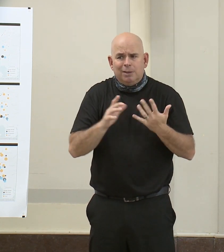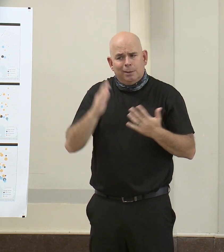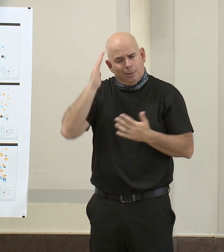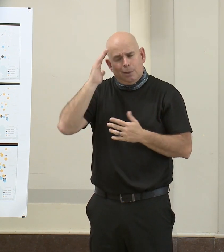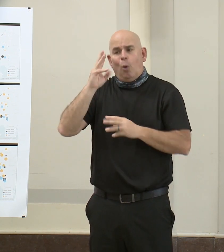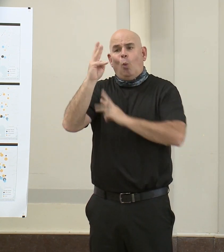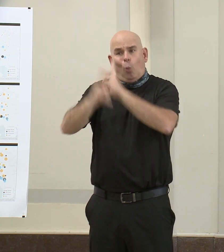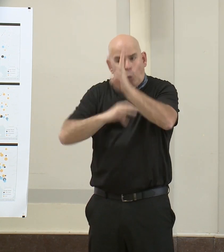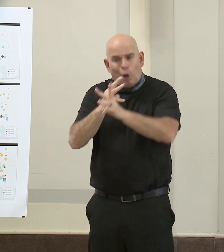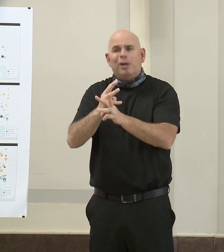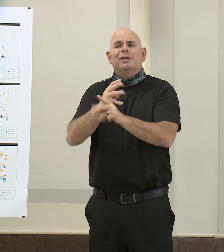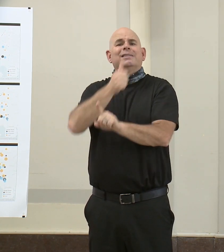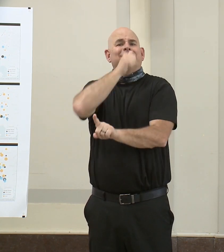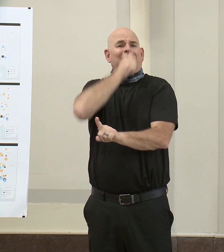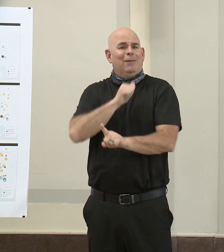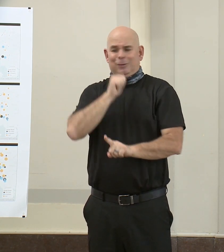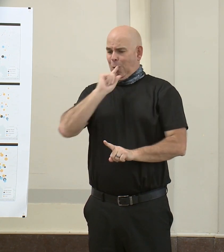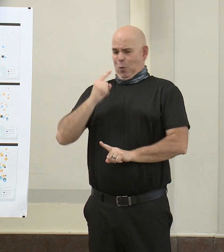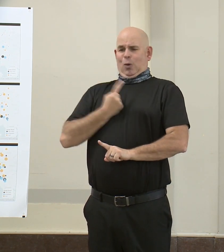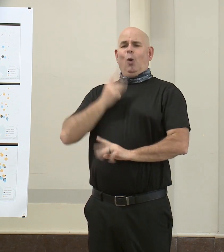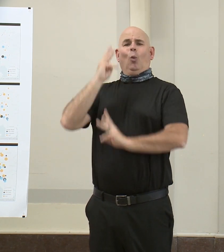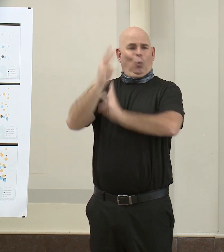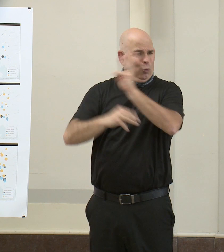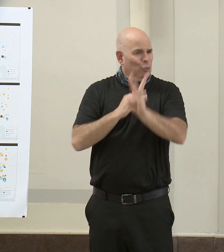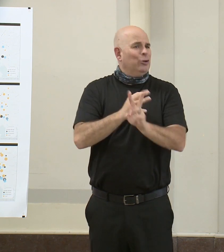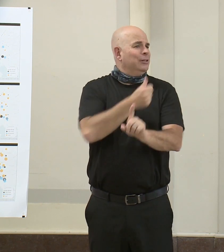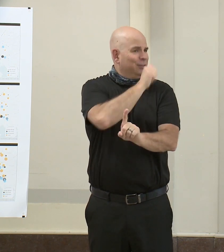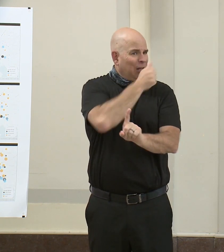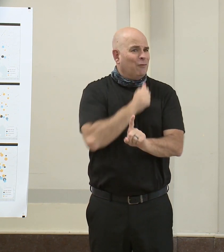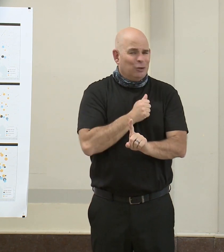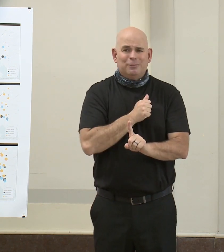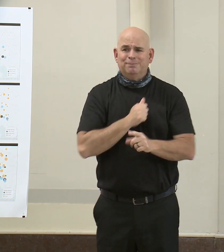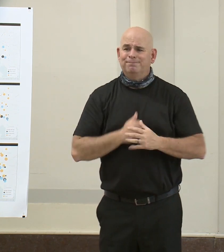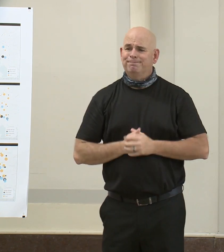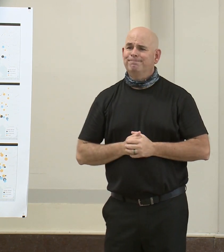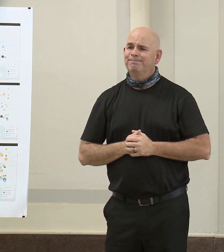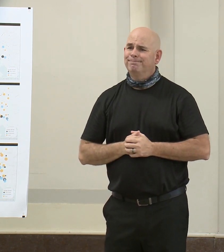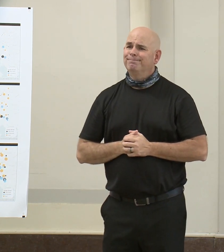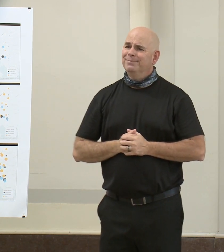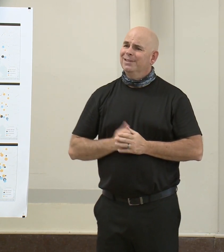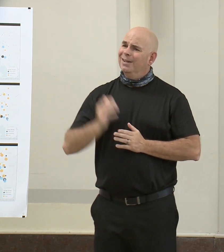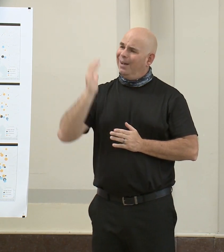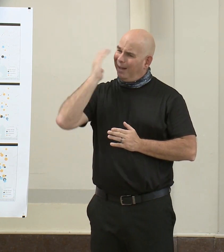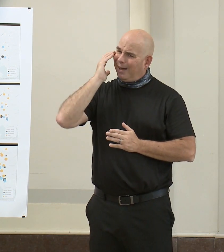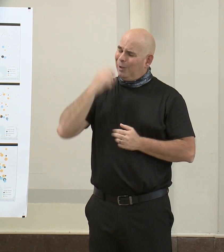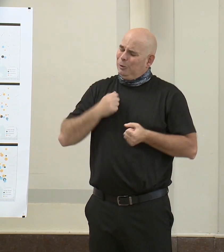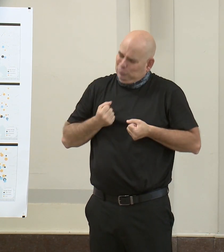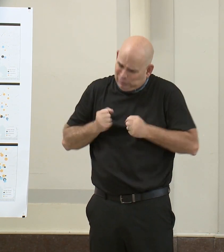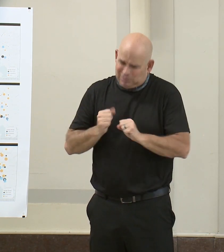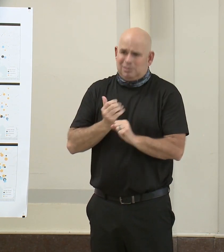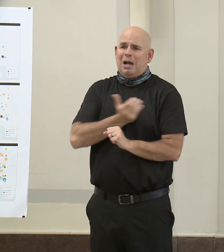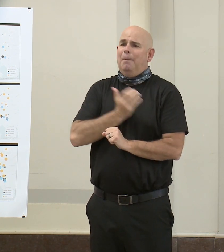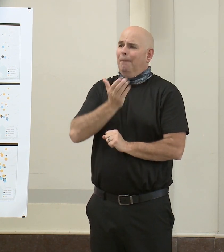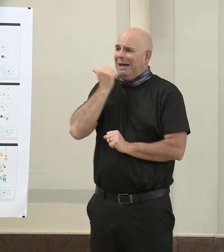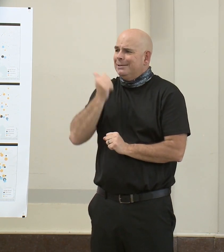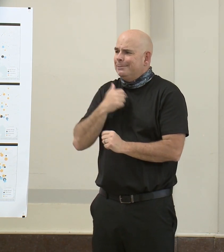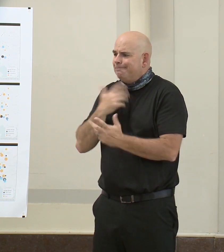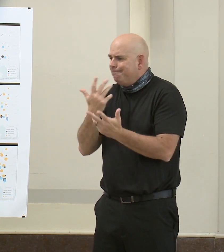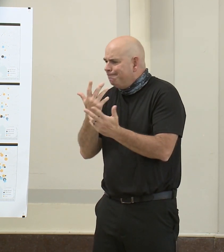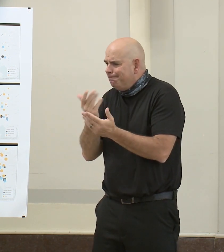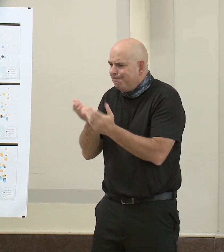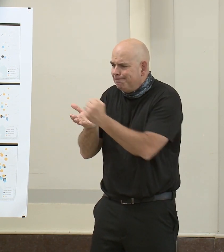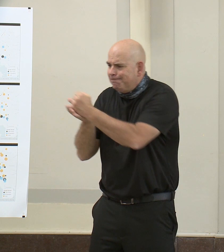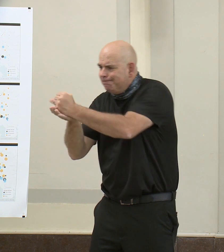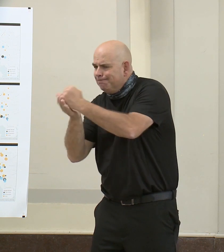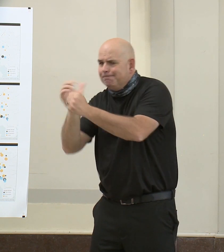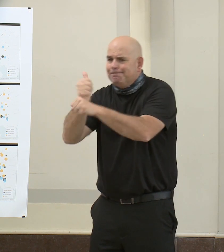not just here in the City of Baltimore. And as much as we can help our businesses, we want to do that. And we're working with some of